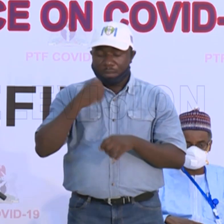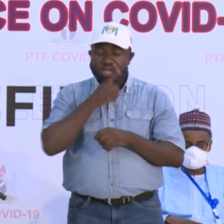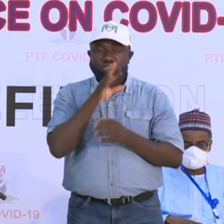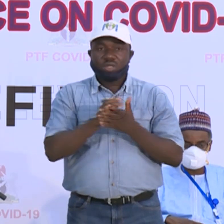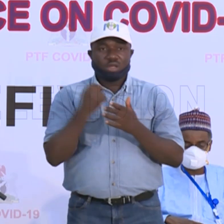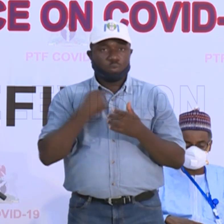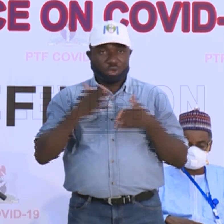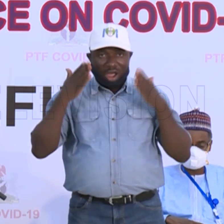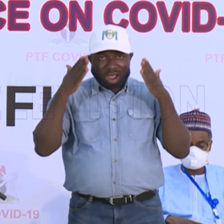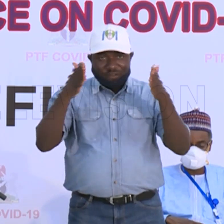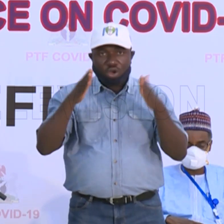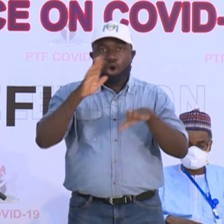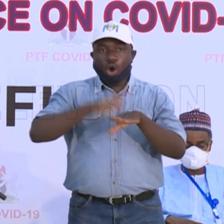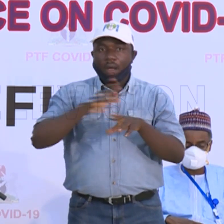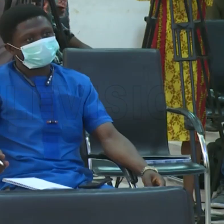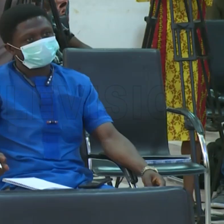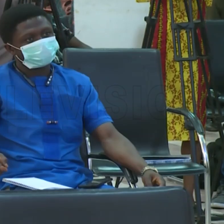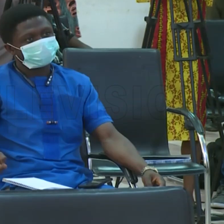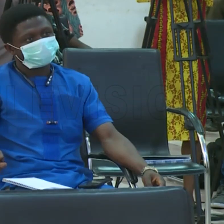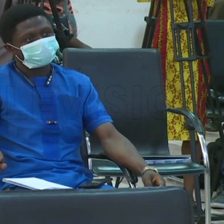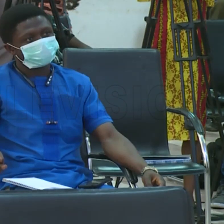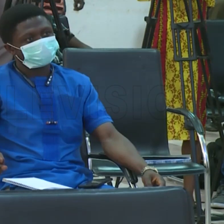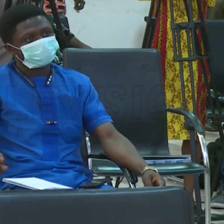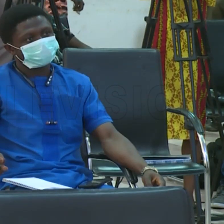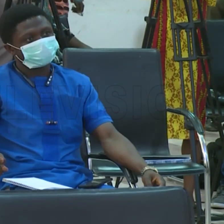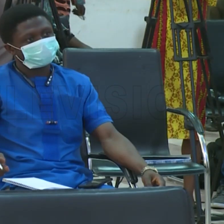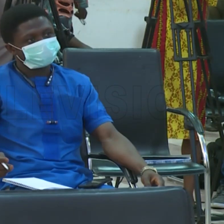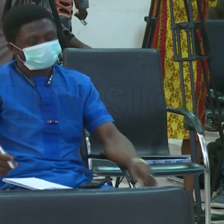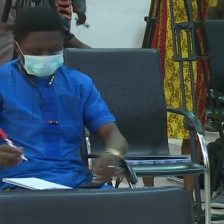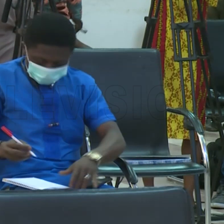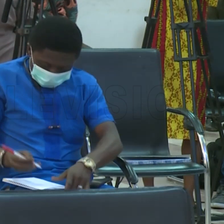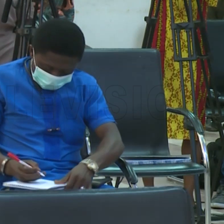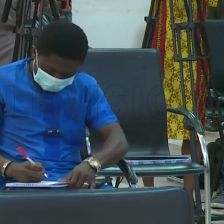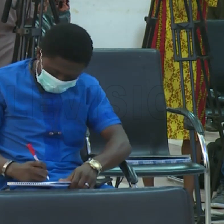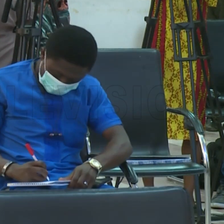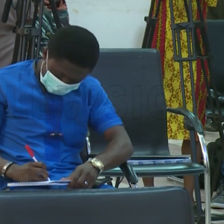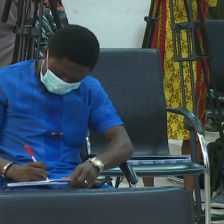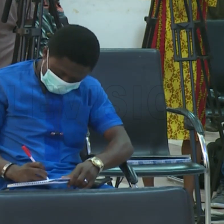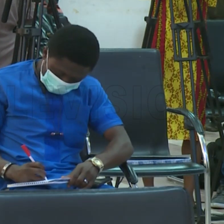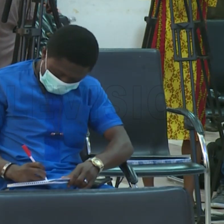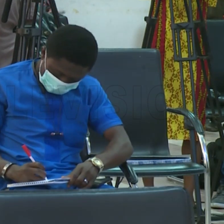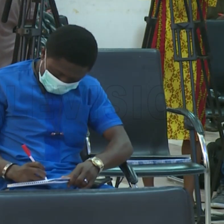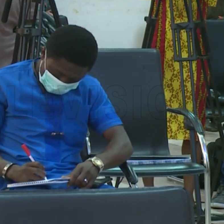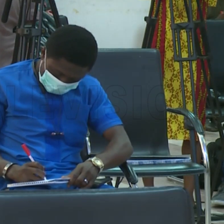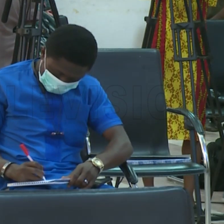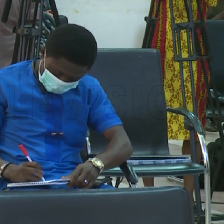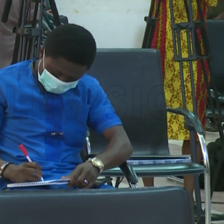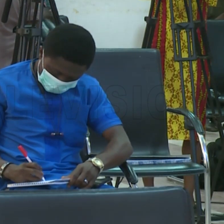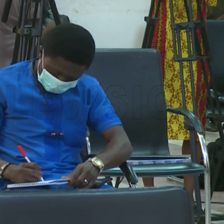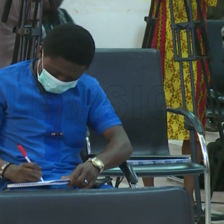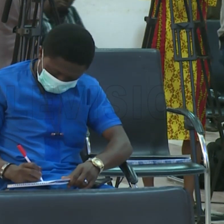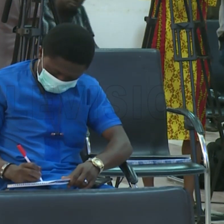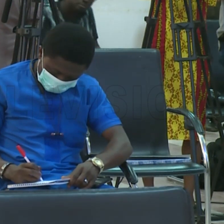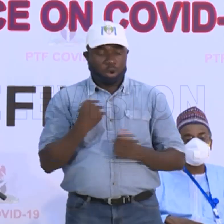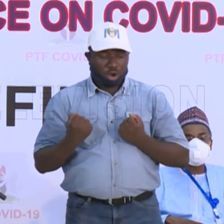on those that need it the most. To date, we have tested about 4,000 people, and we continue to